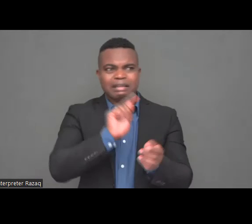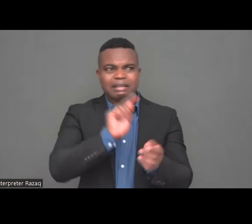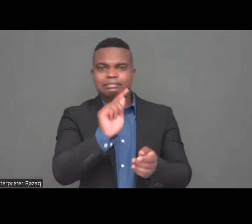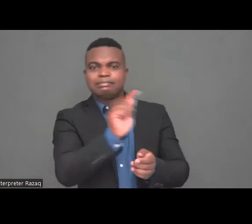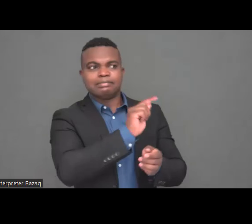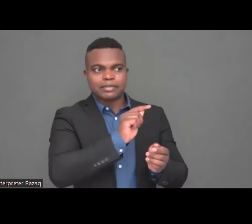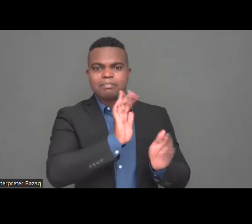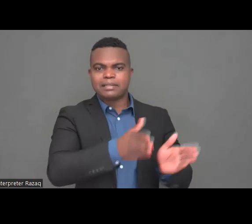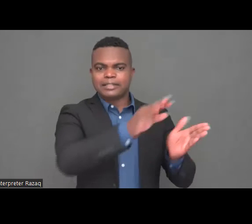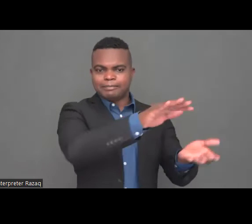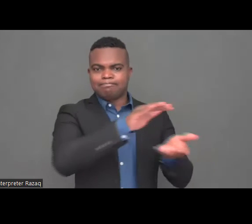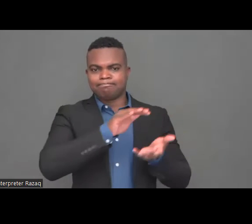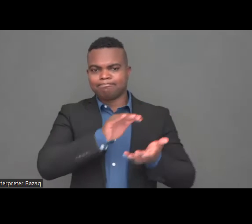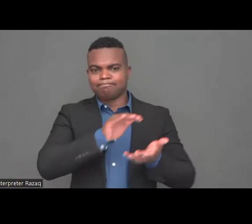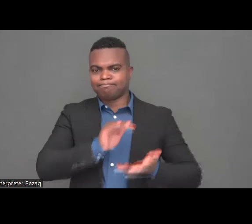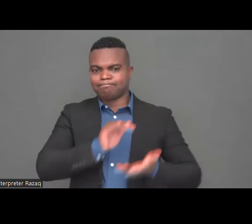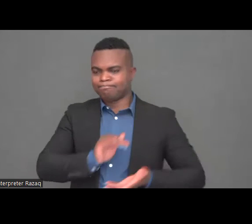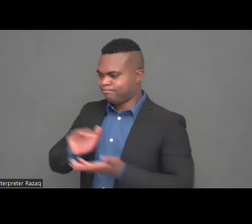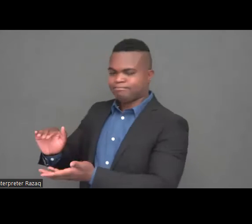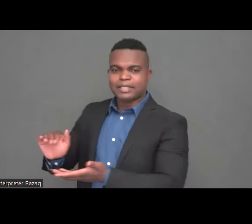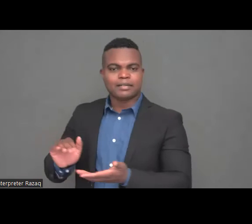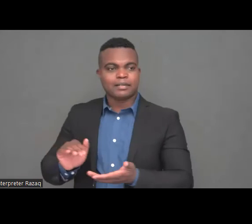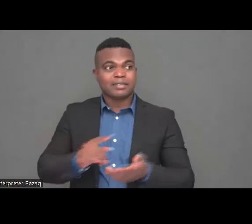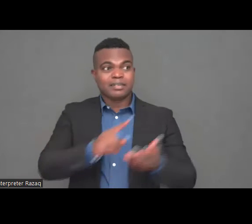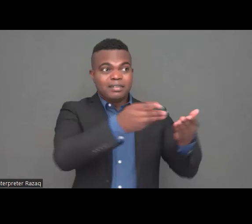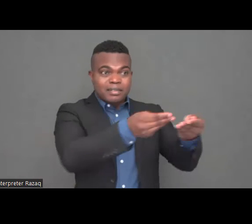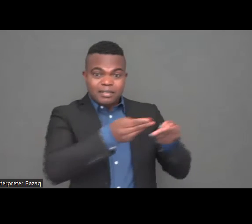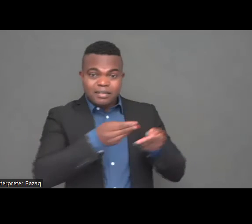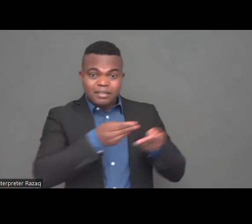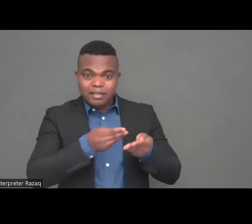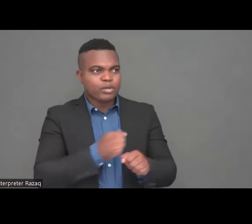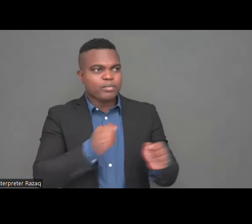psychological